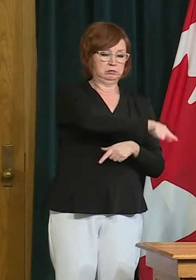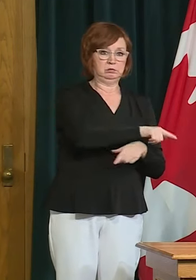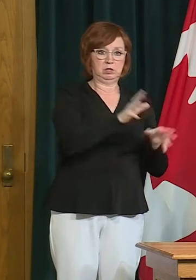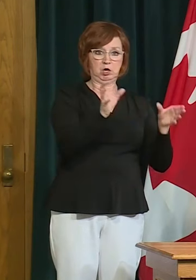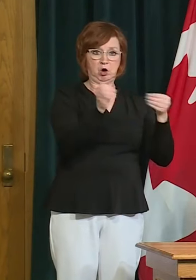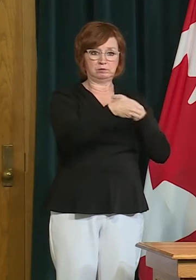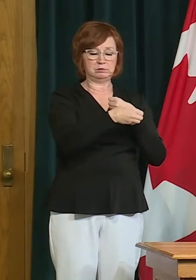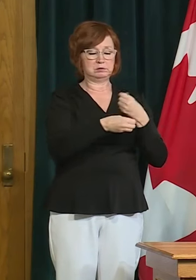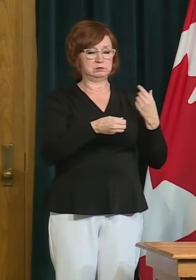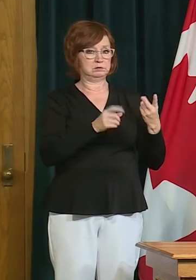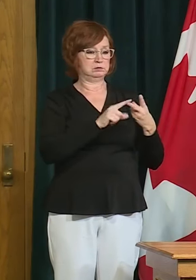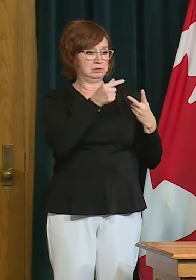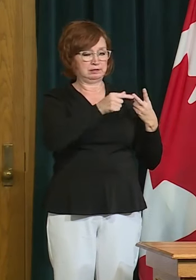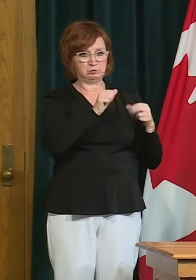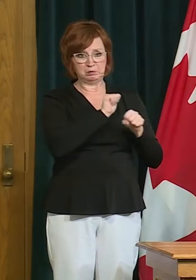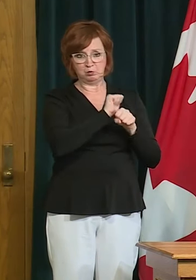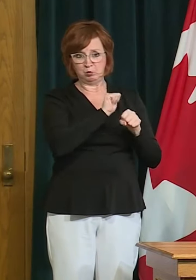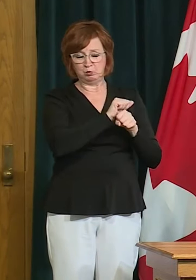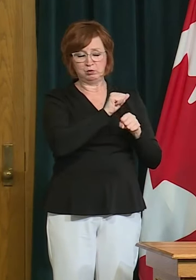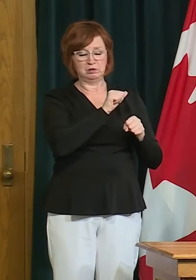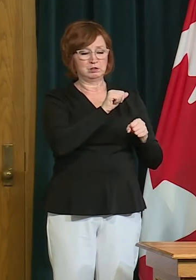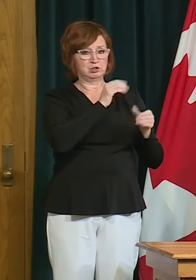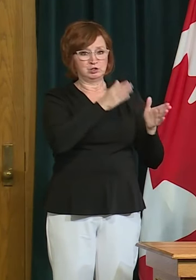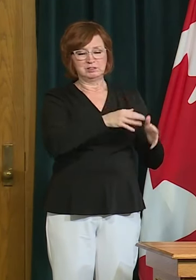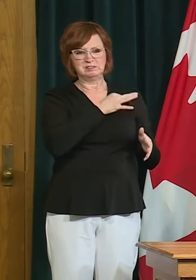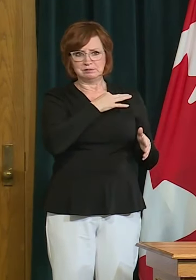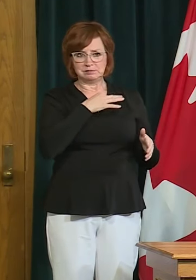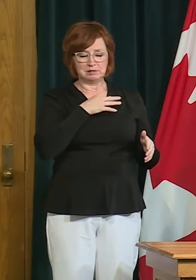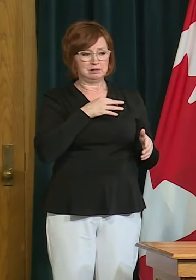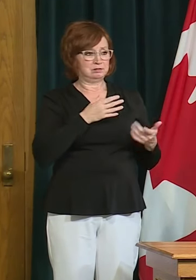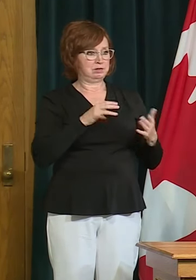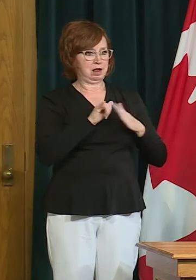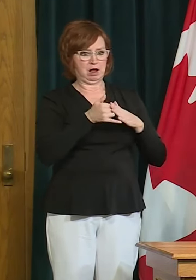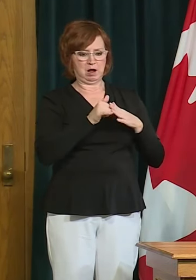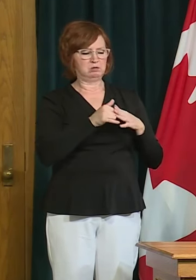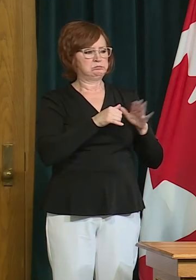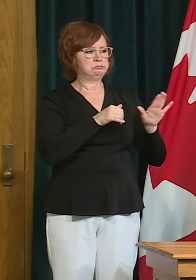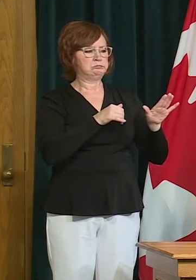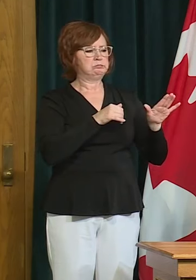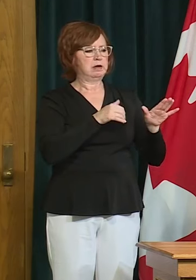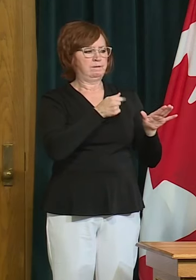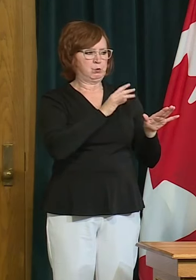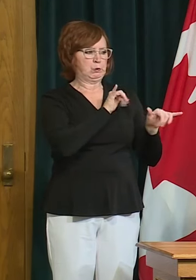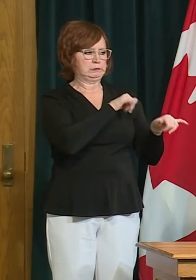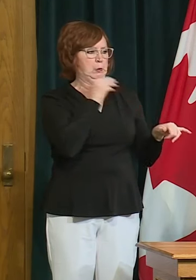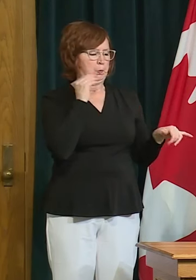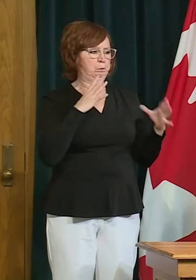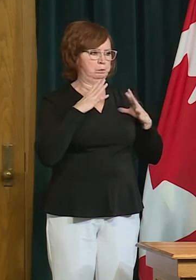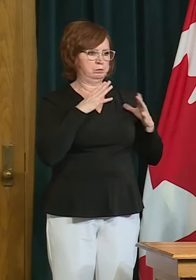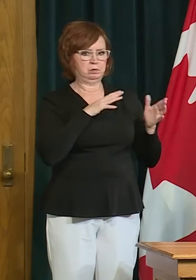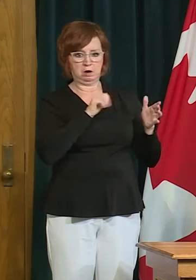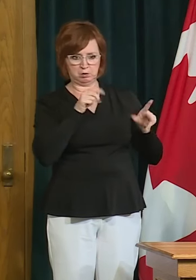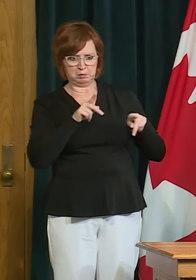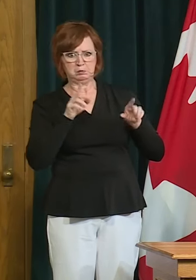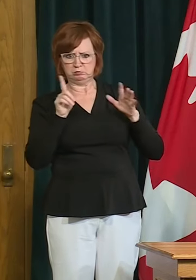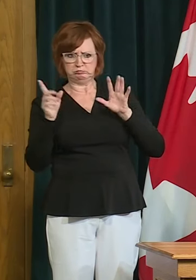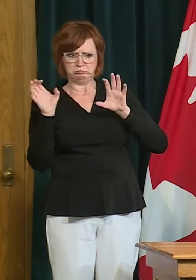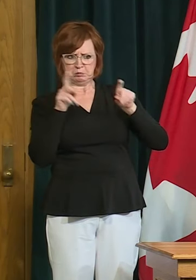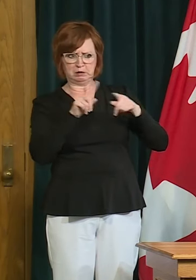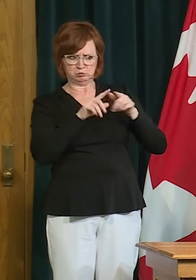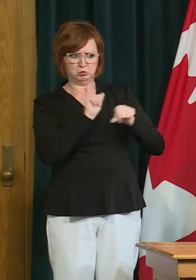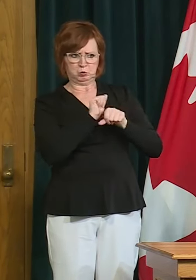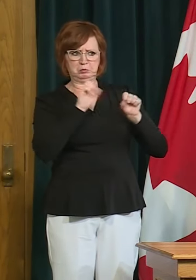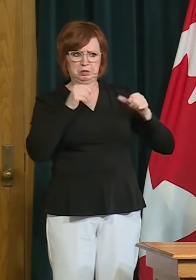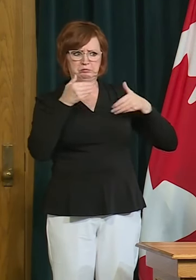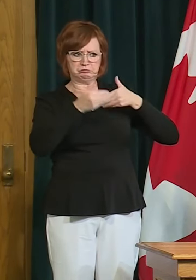we are uh bringing there will be bringing some back but some will continue to work at home for for a period of time but it's also important for us to